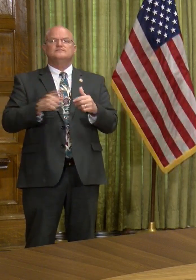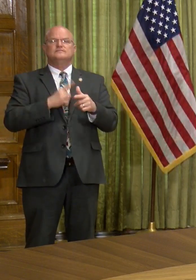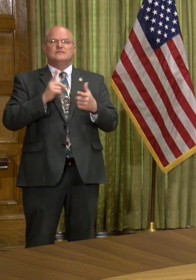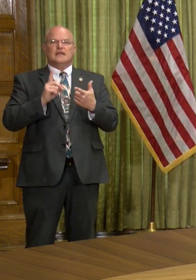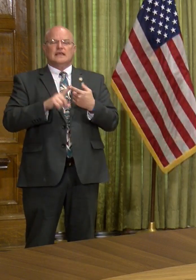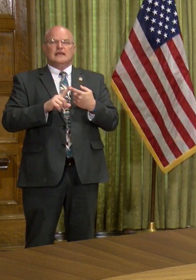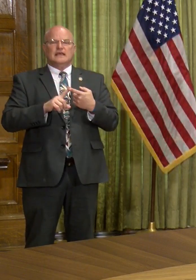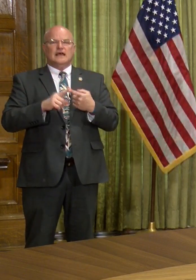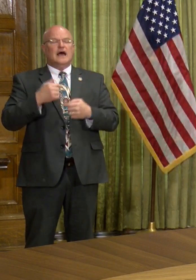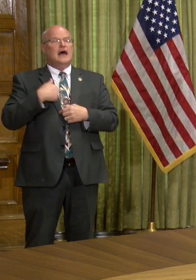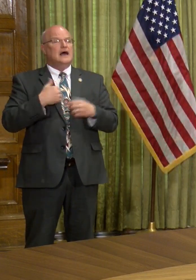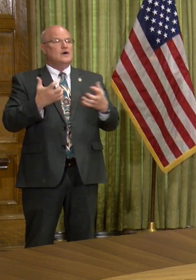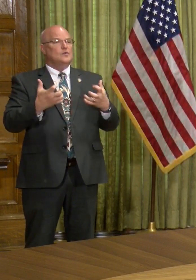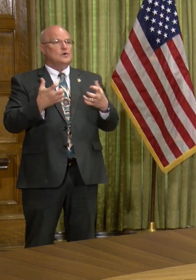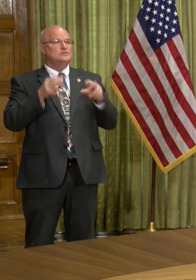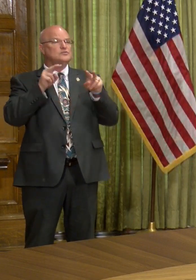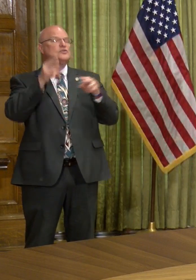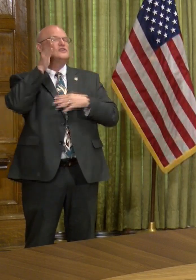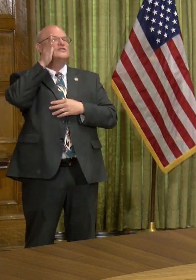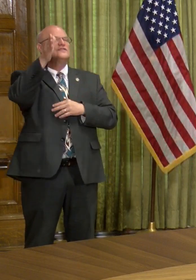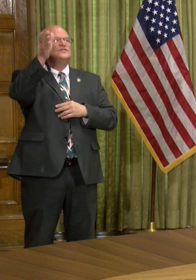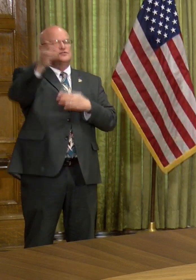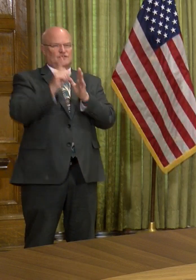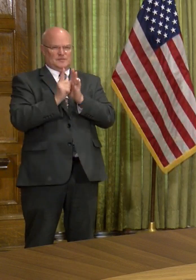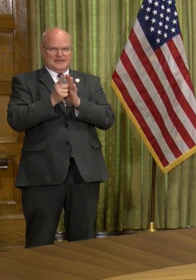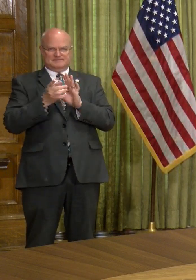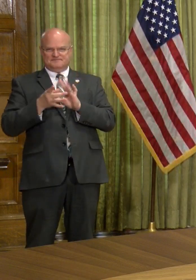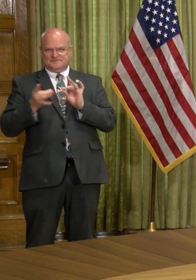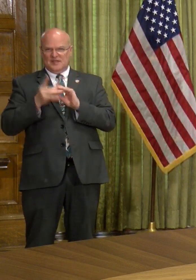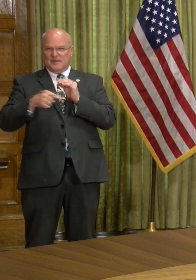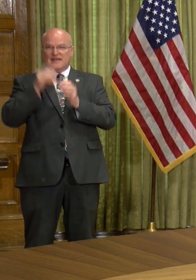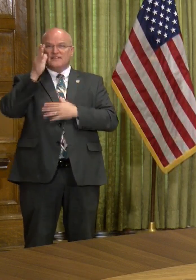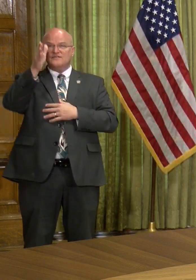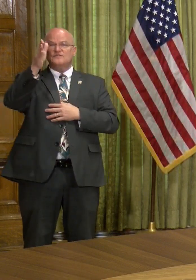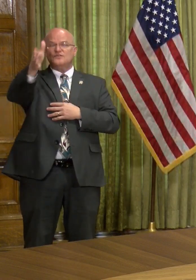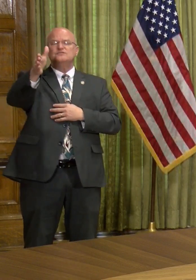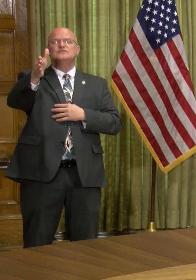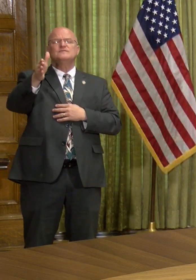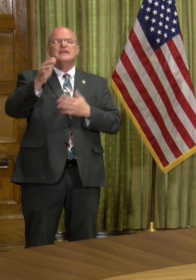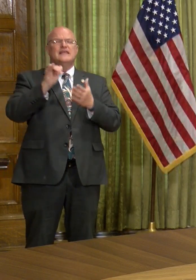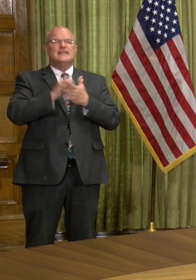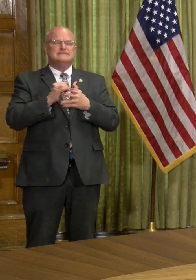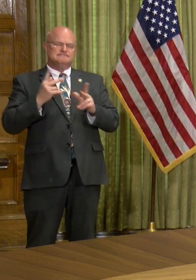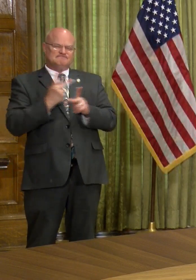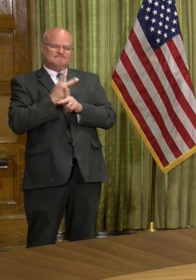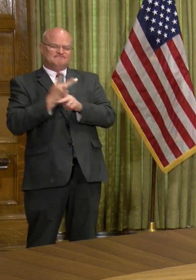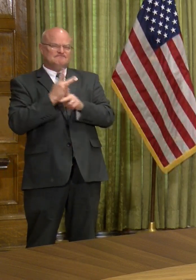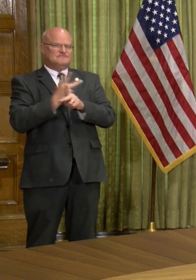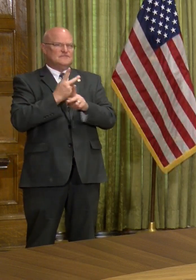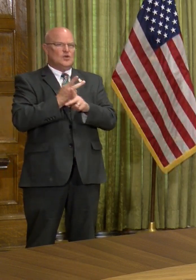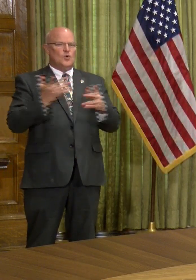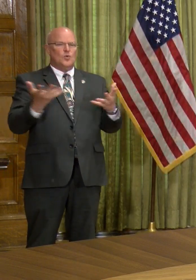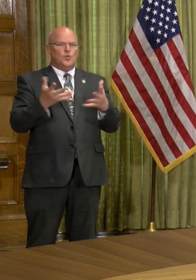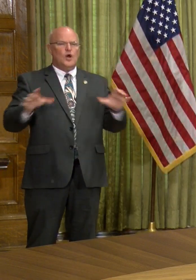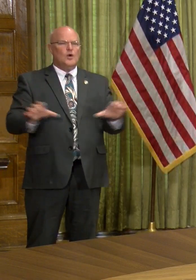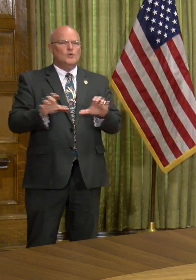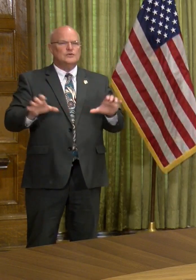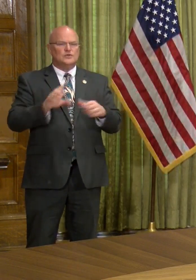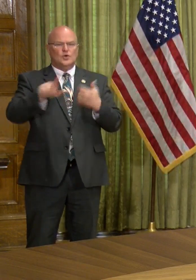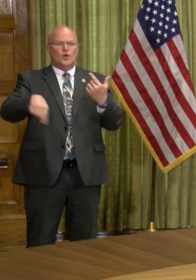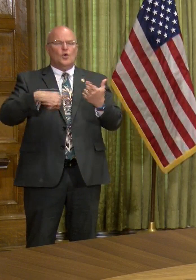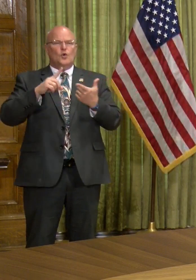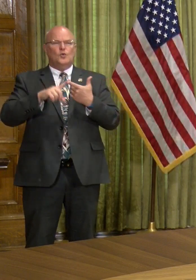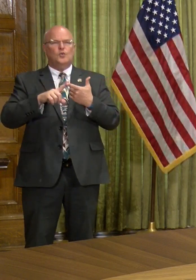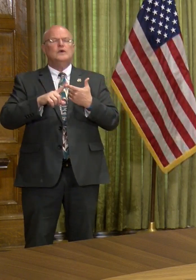then I do want to look to the future for a second. And the future is about figuring out what we do when we